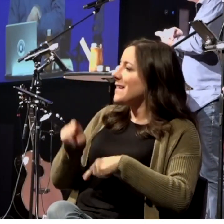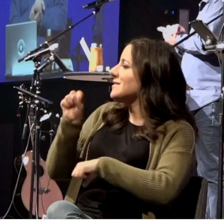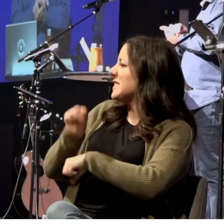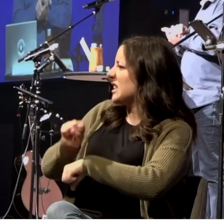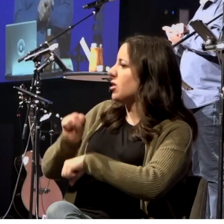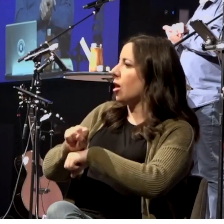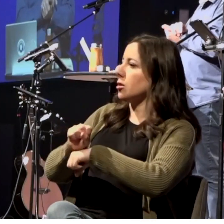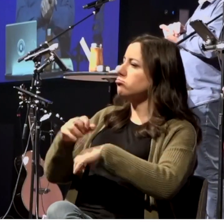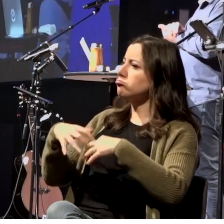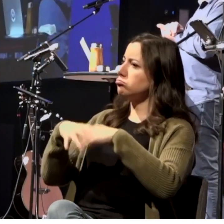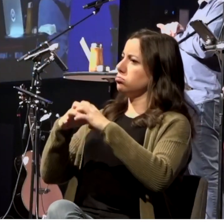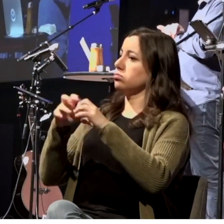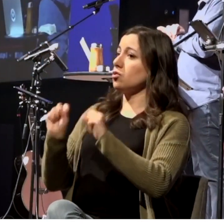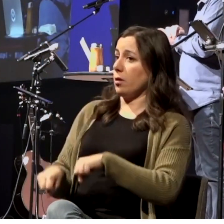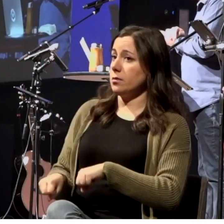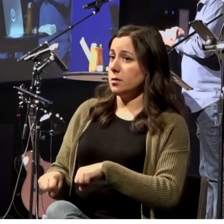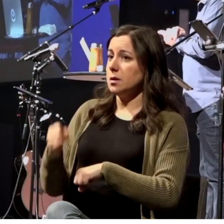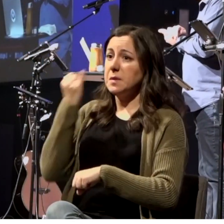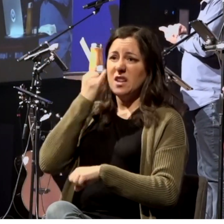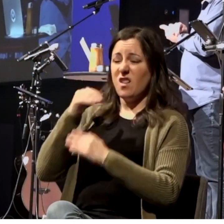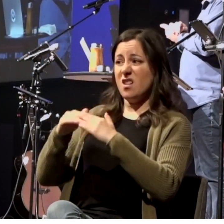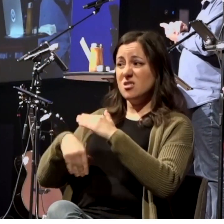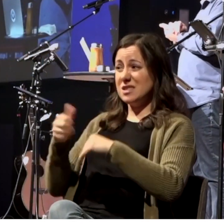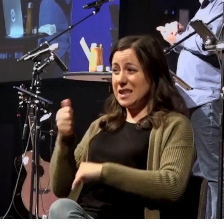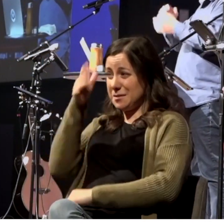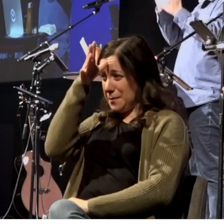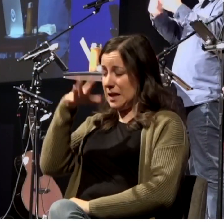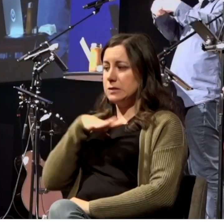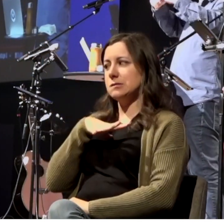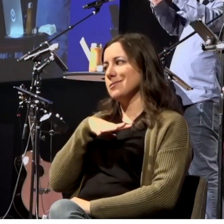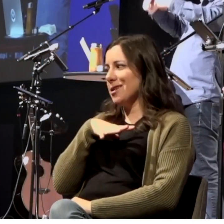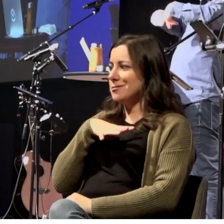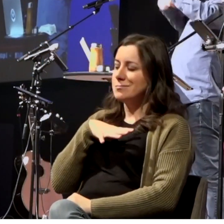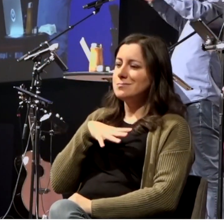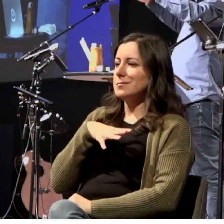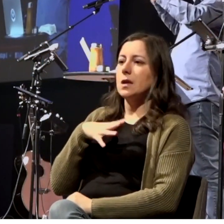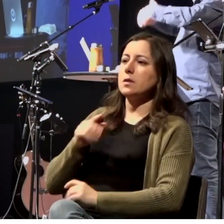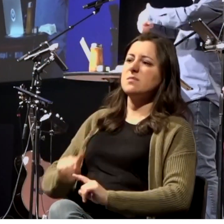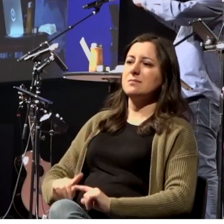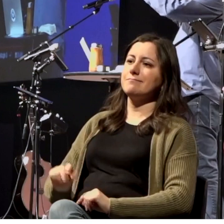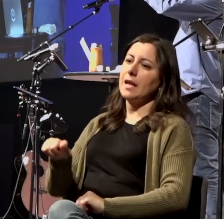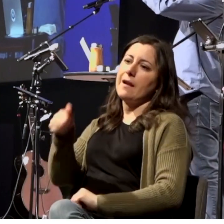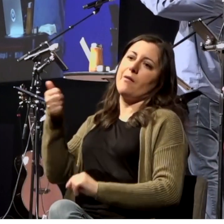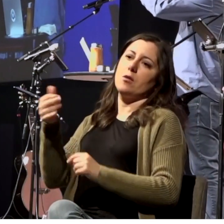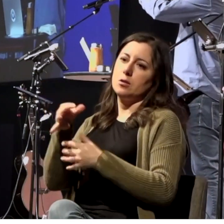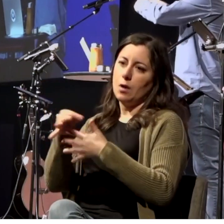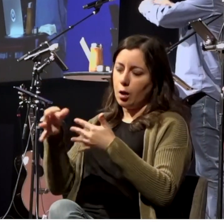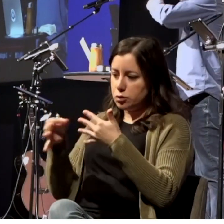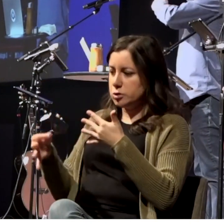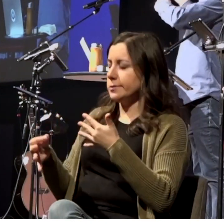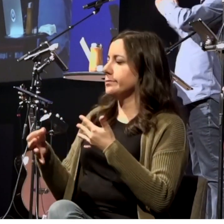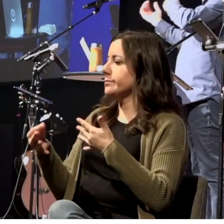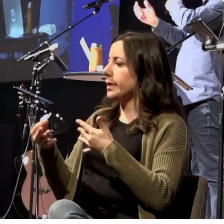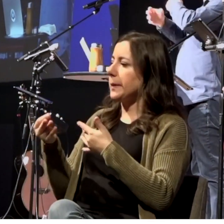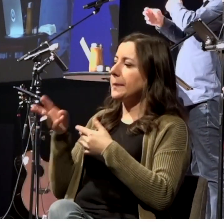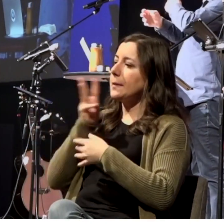at least 10 men in that city, then they would have to alternatively meet by a flowing river